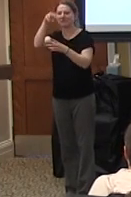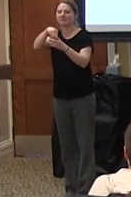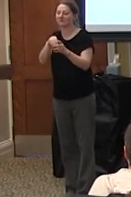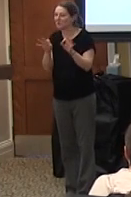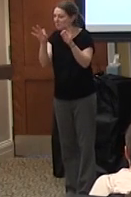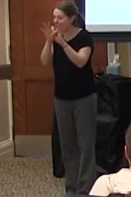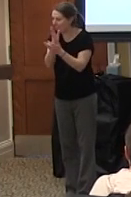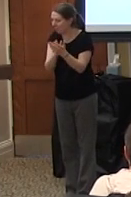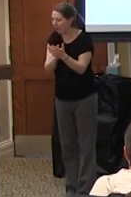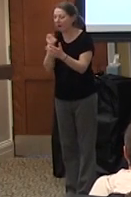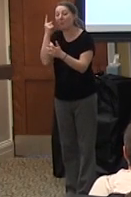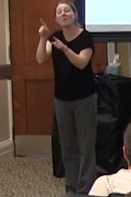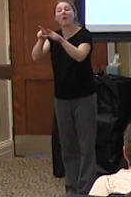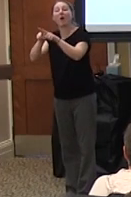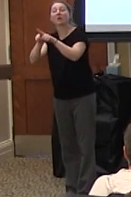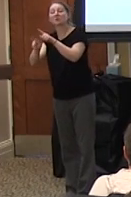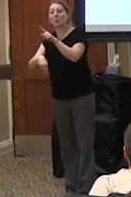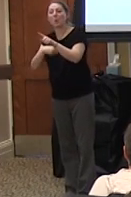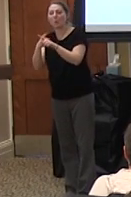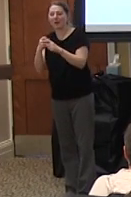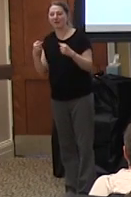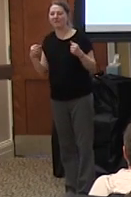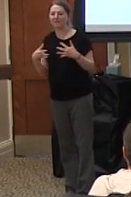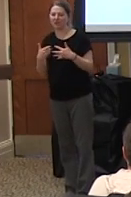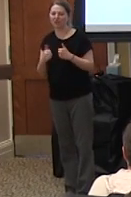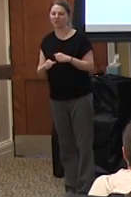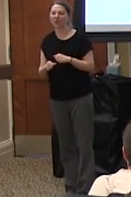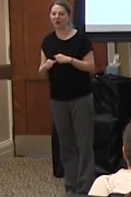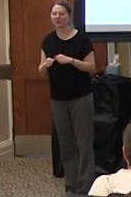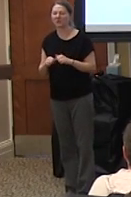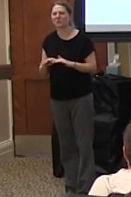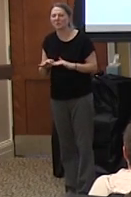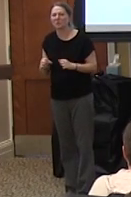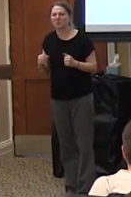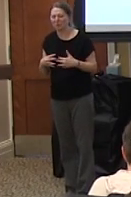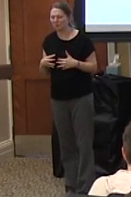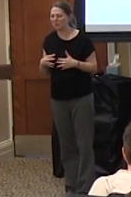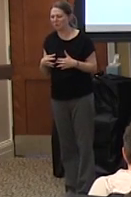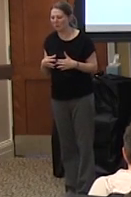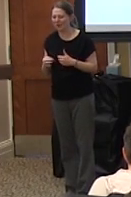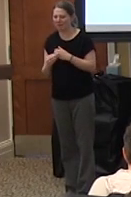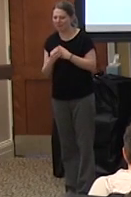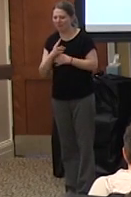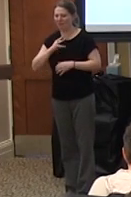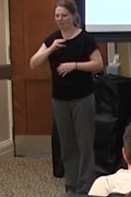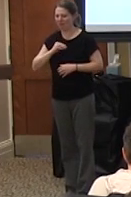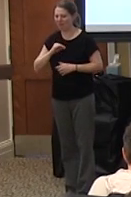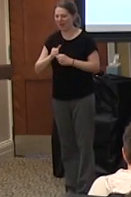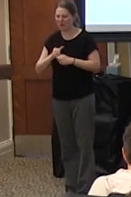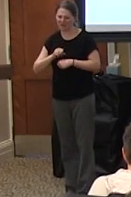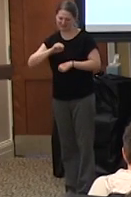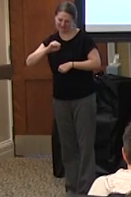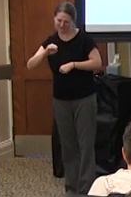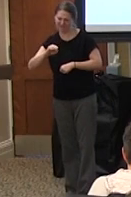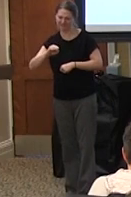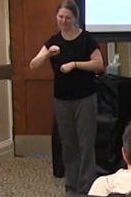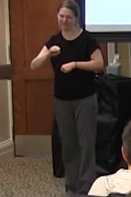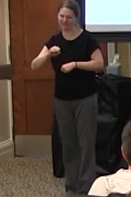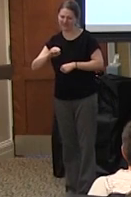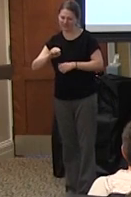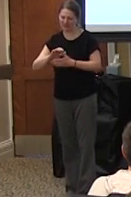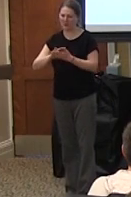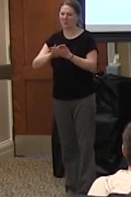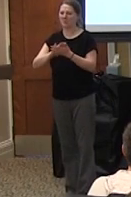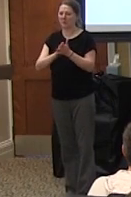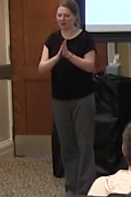but what happens when fear starts shutting down imagination how do we try to push through that even more to agency how